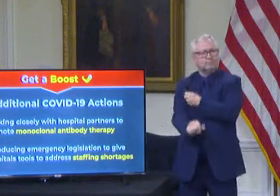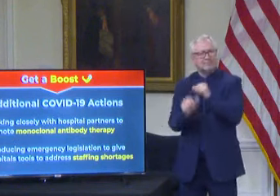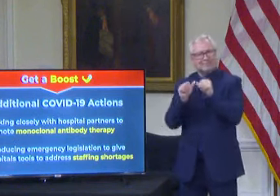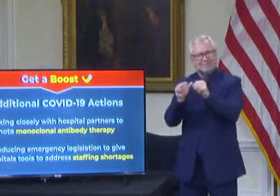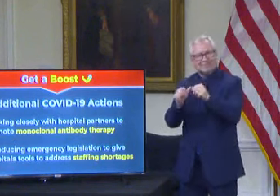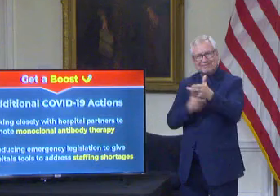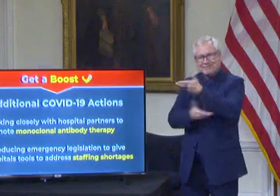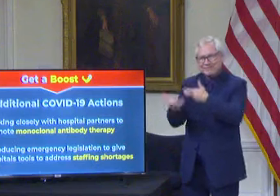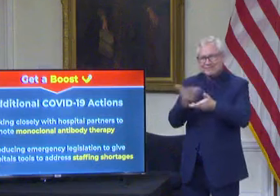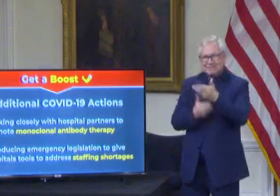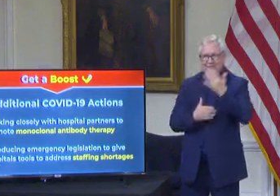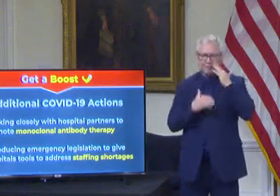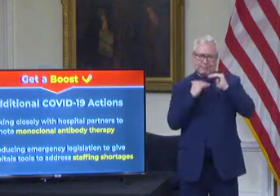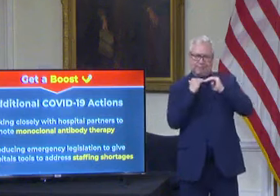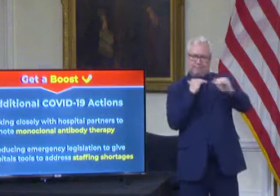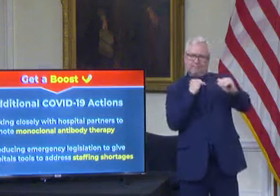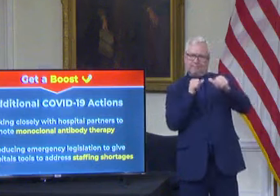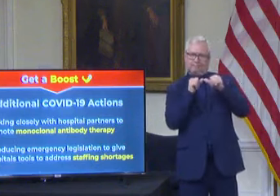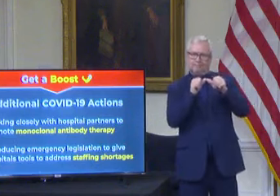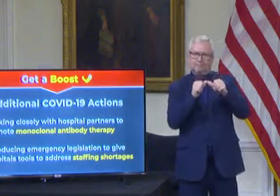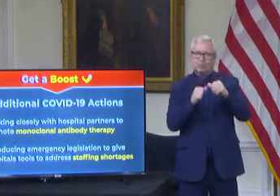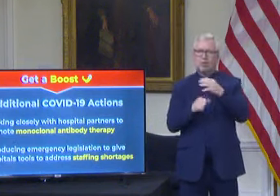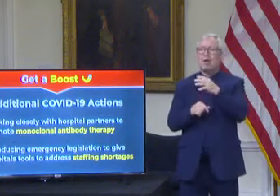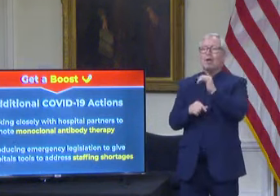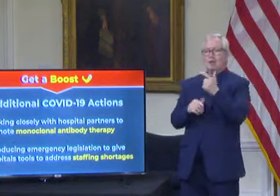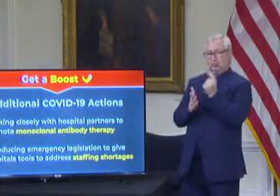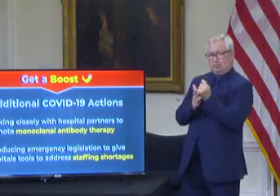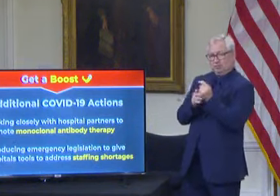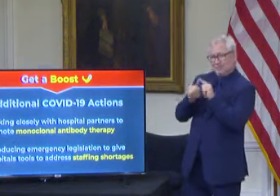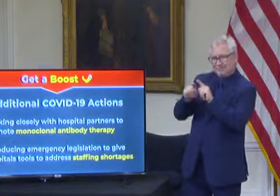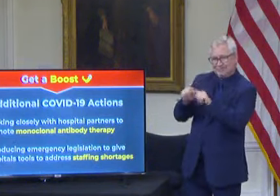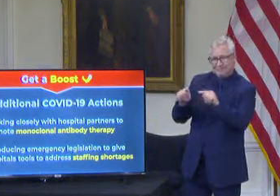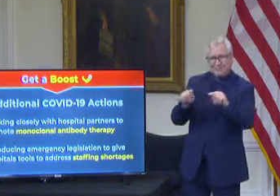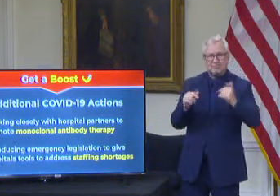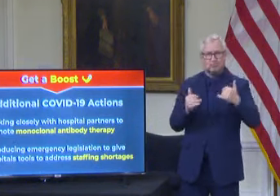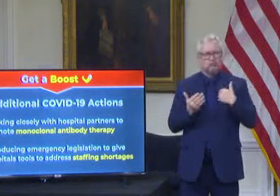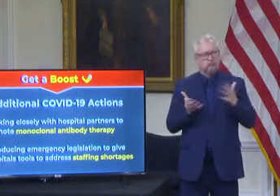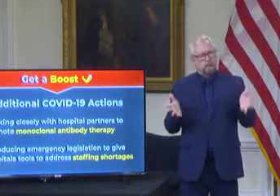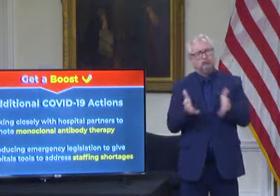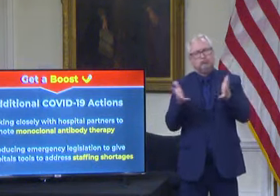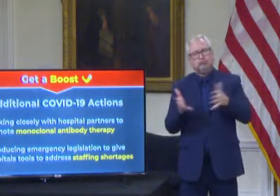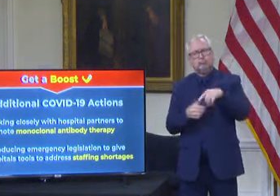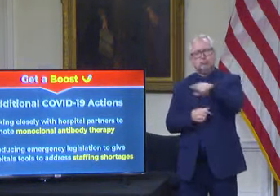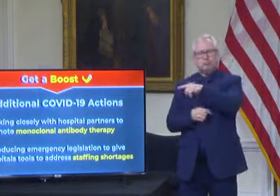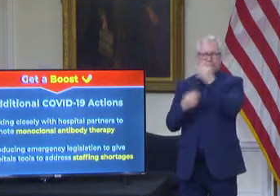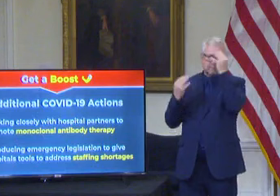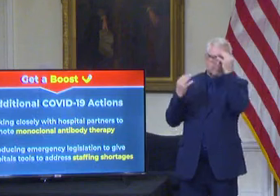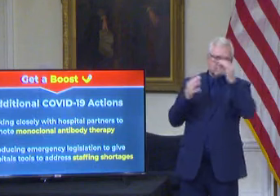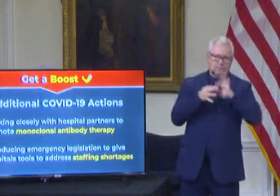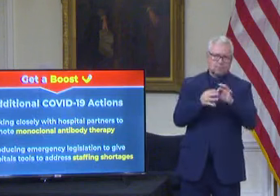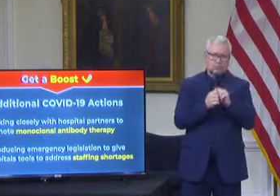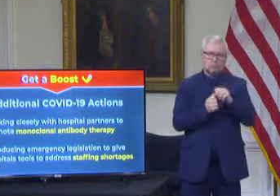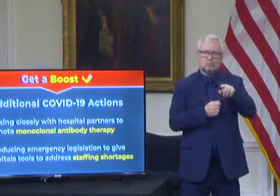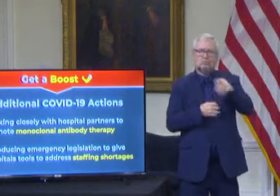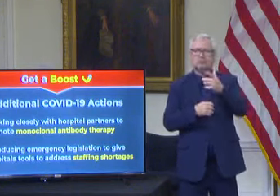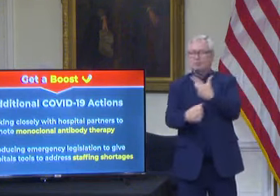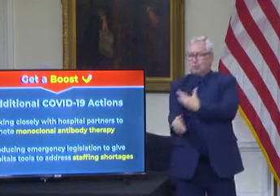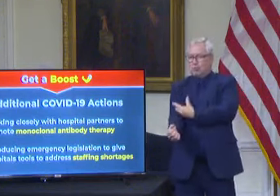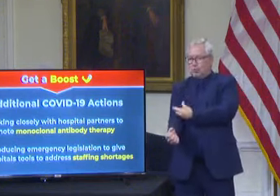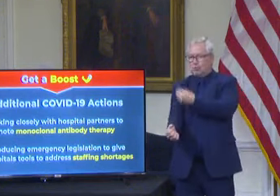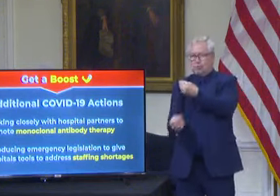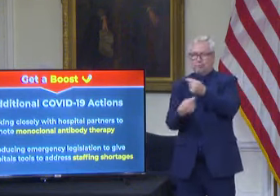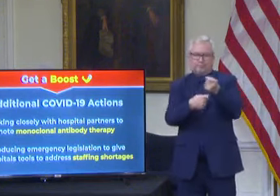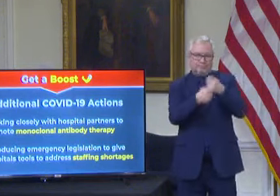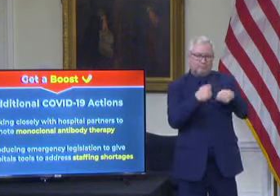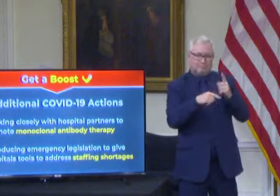State health officials strongly recommend the use of monoclonal antibodies for COVID positive individuals. It's one